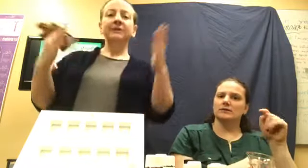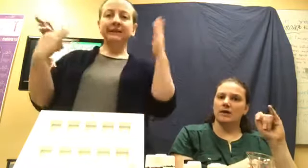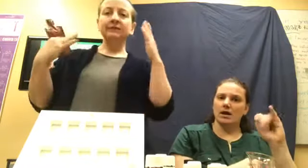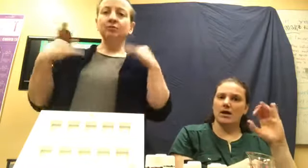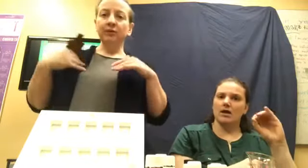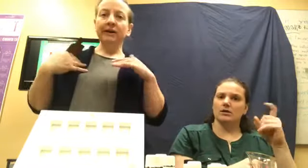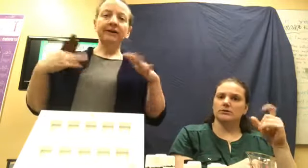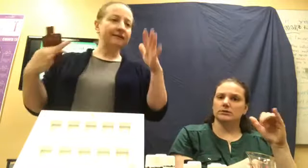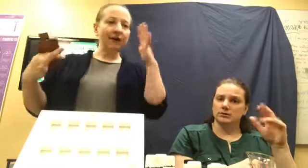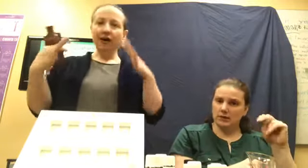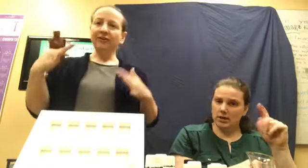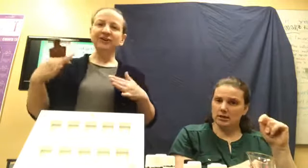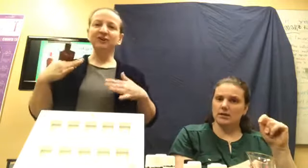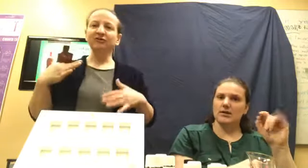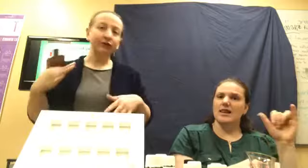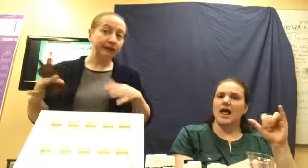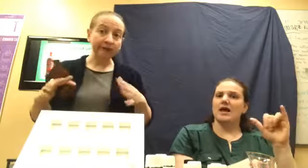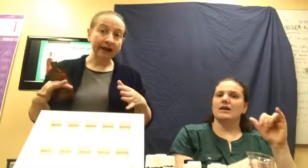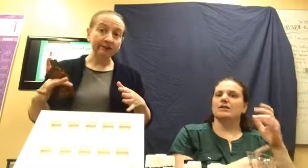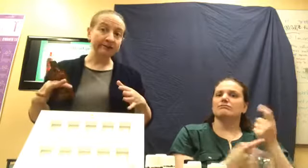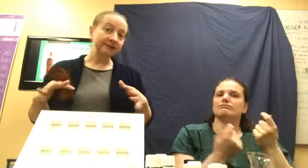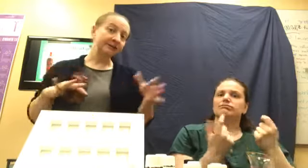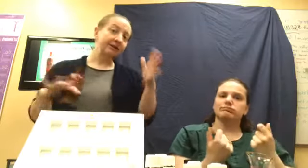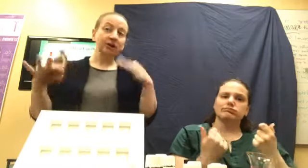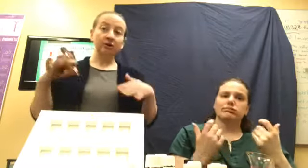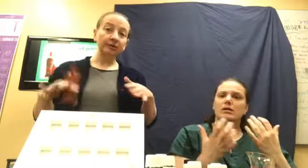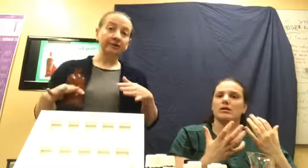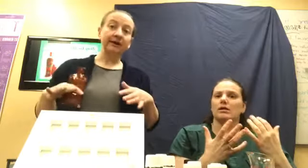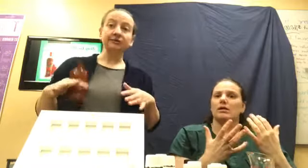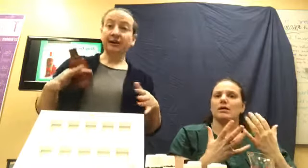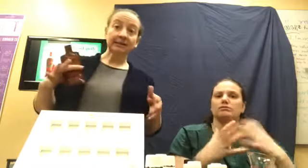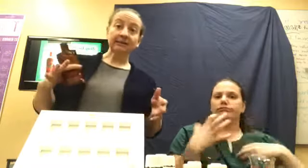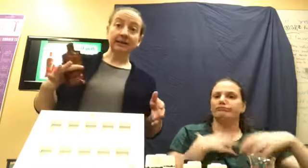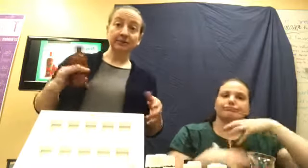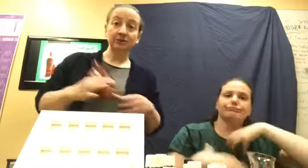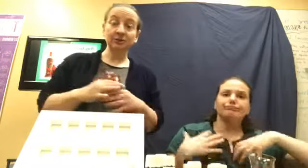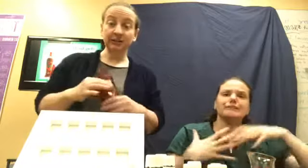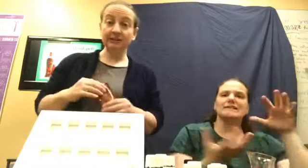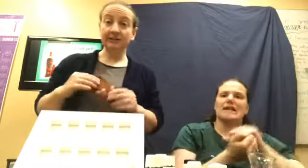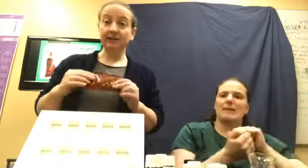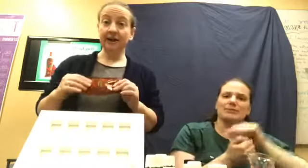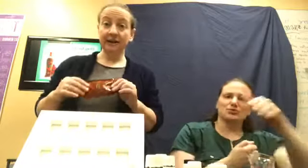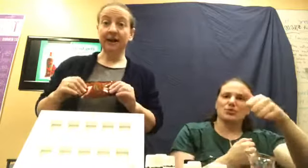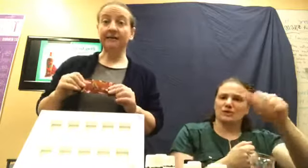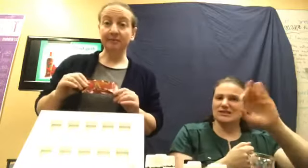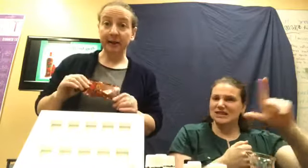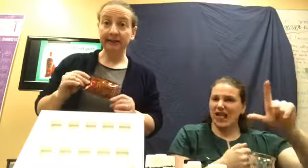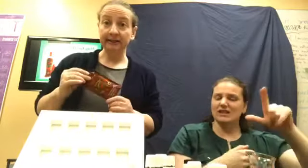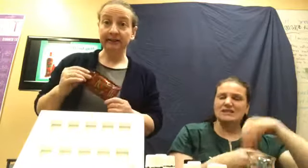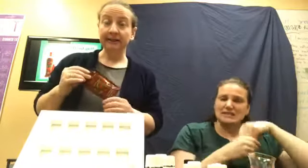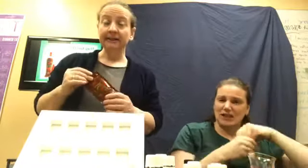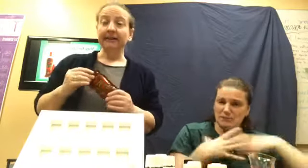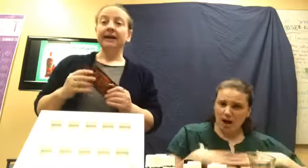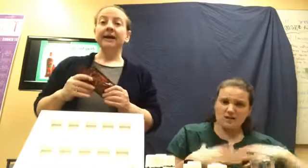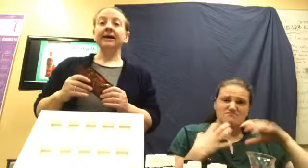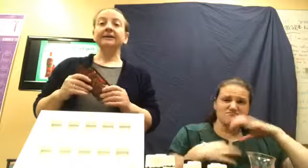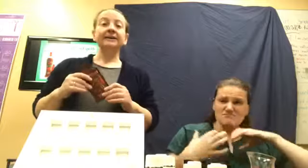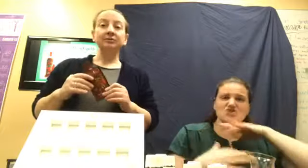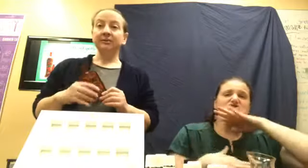gets rid of all those free radicals that are going around trying to damage your cells that are hanging out in your body, uh, gets rid